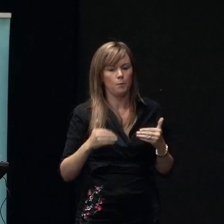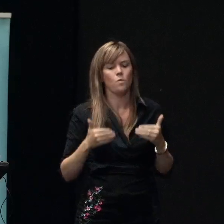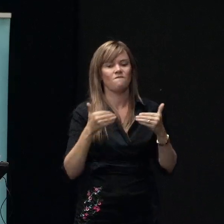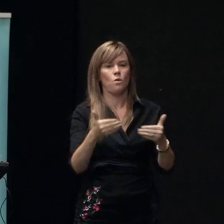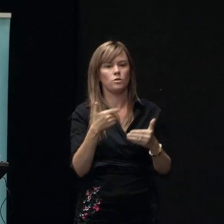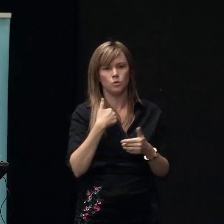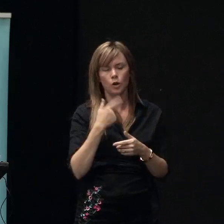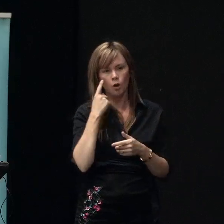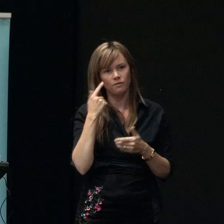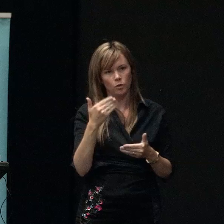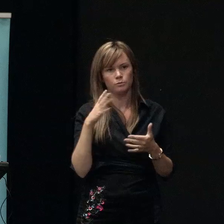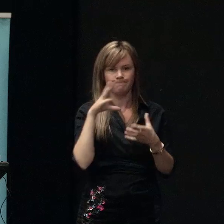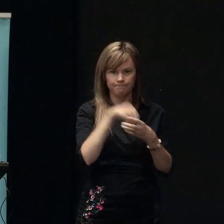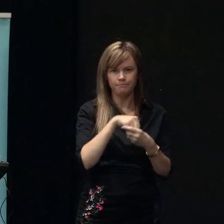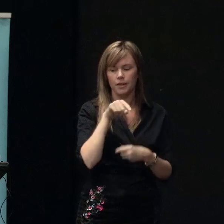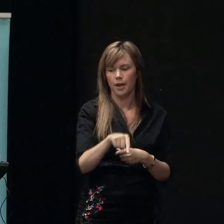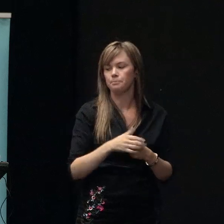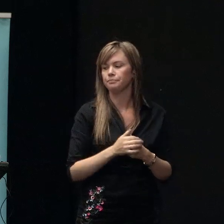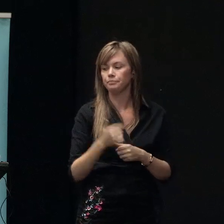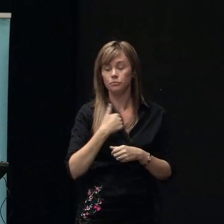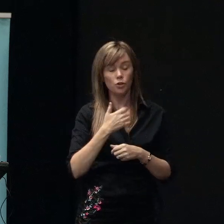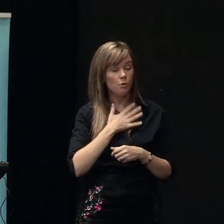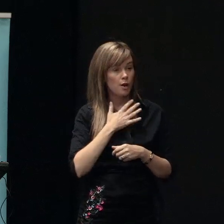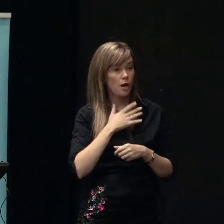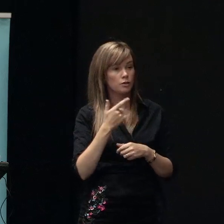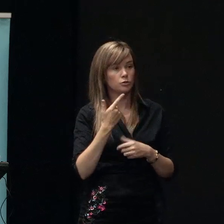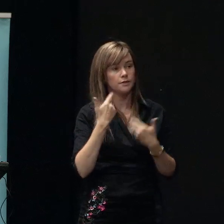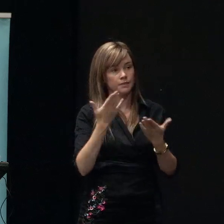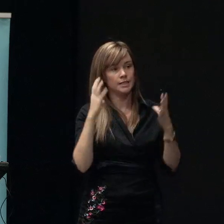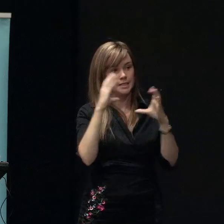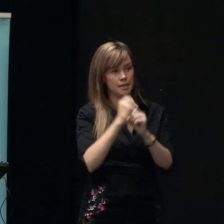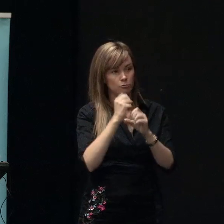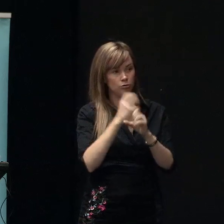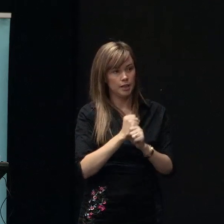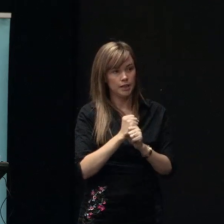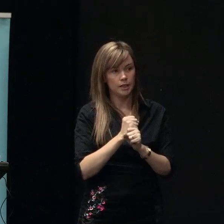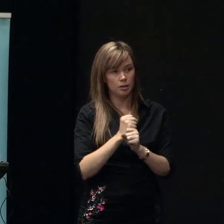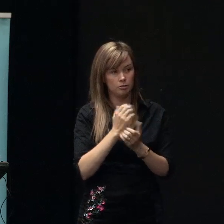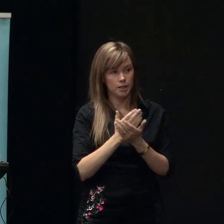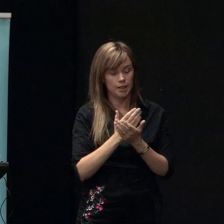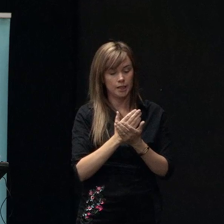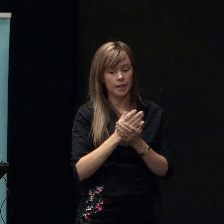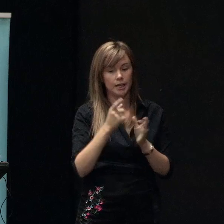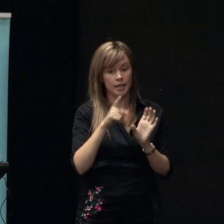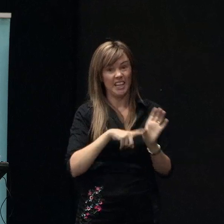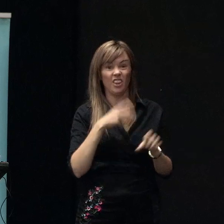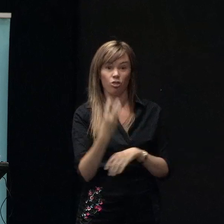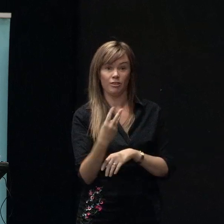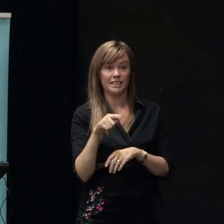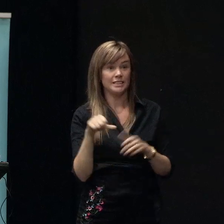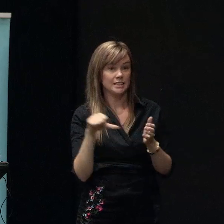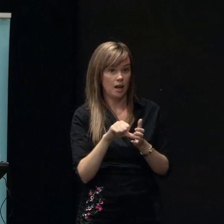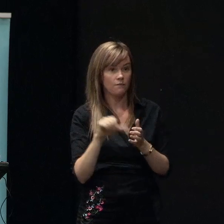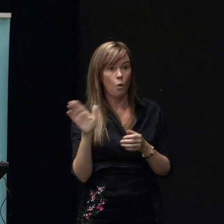great so just I'd like to sum up if that's okay year three is tough all of the